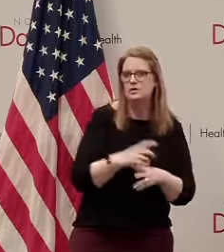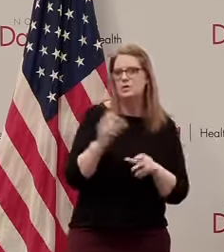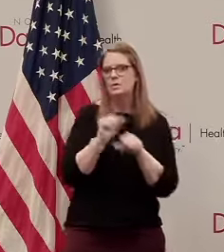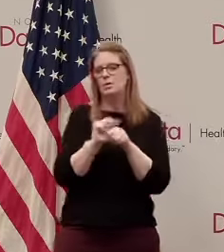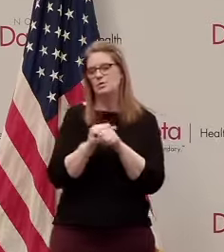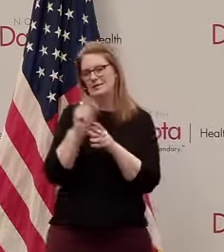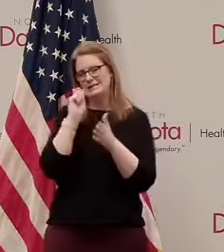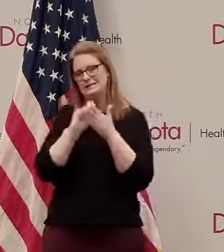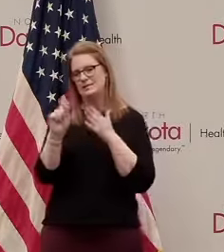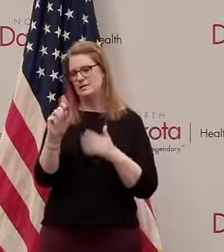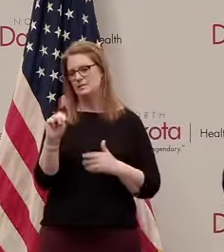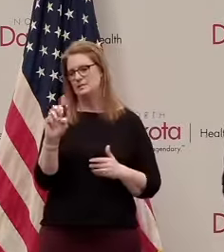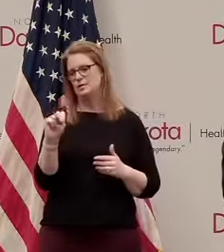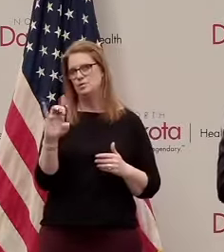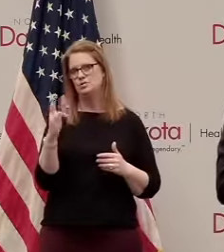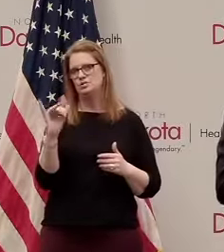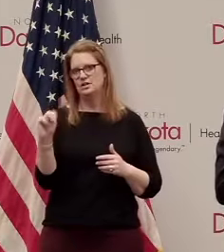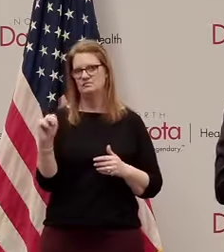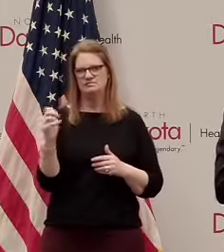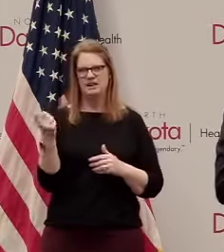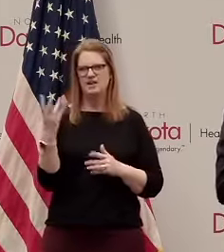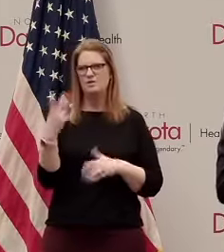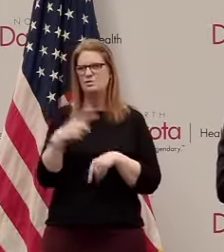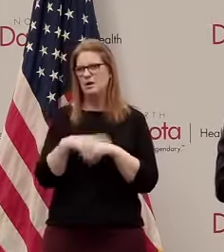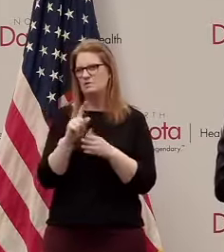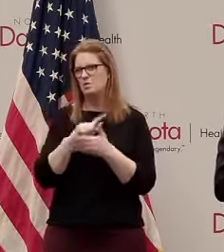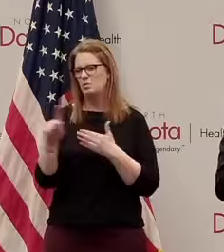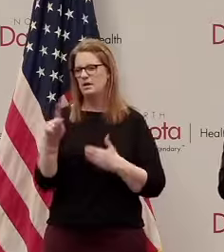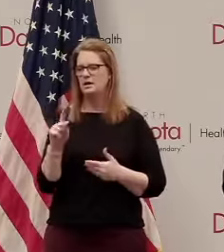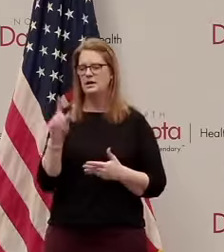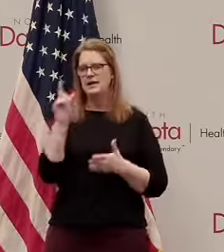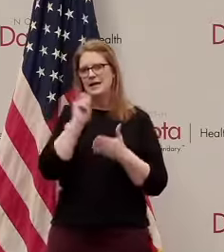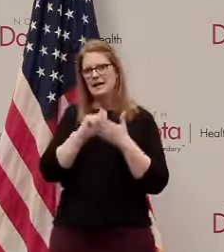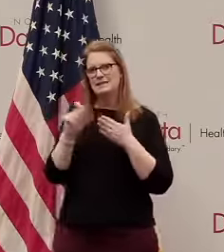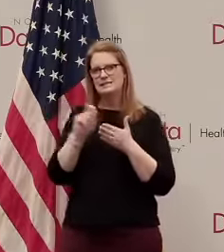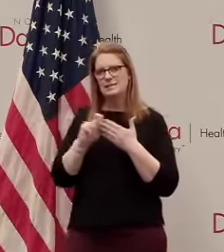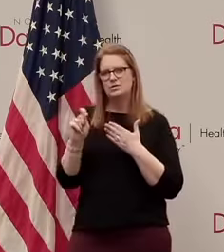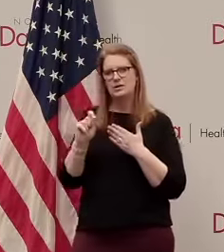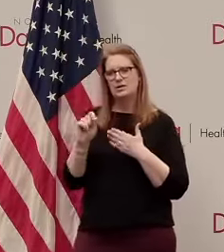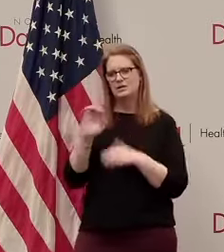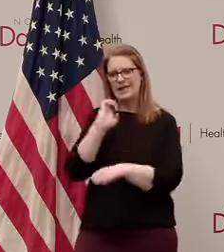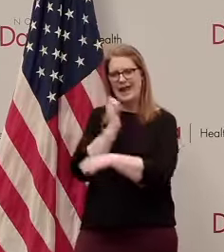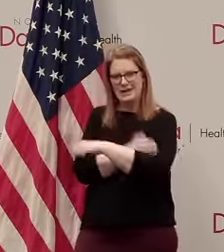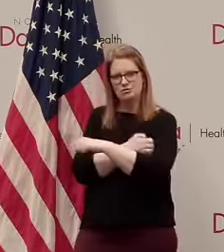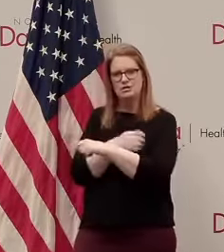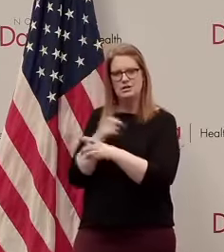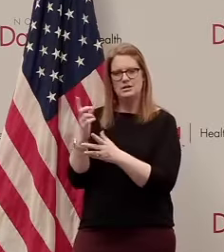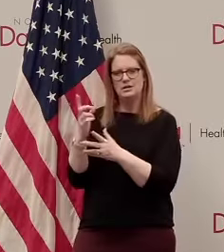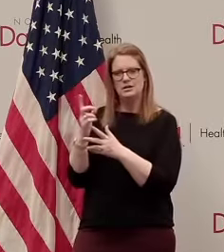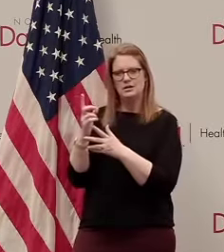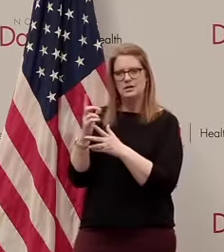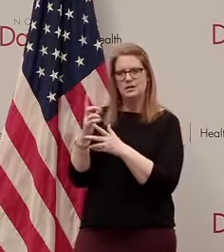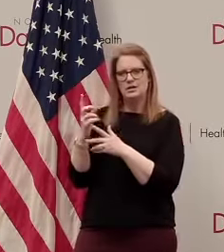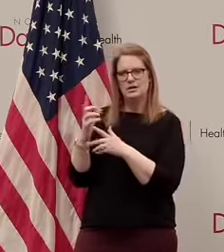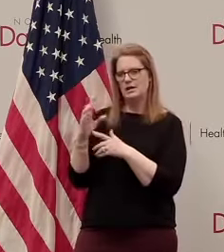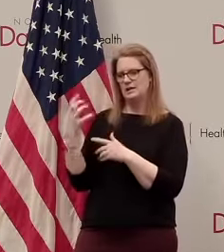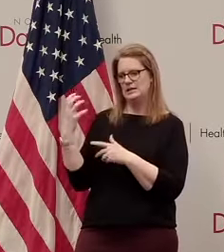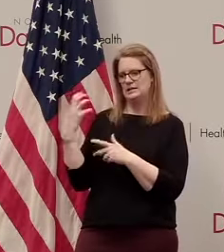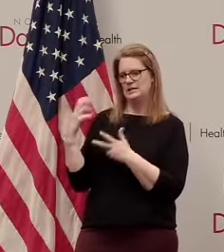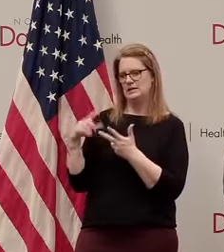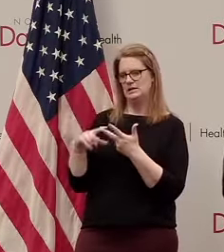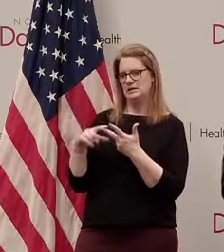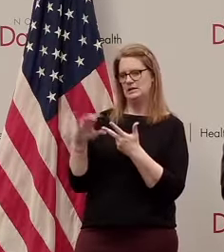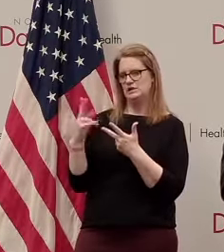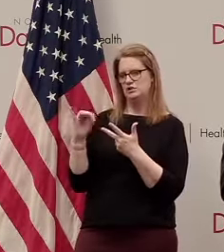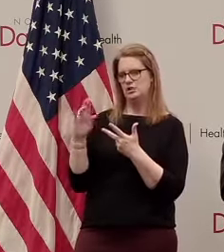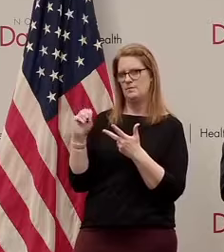Mnuchin who I talked to at least a couple times a week I suppose Secretary Brouillet that course that the energy secretary chairman Powell Jay